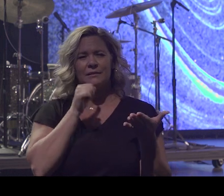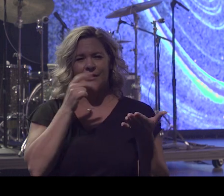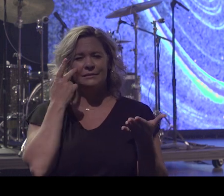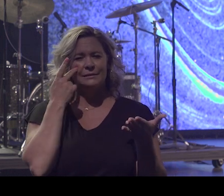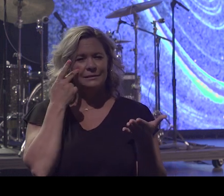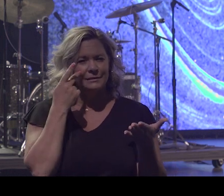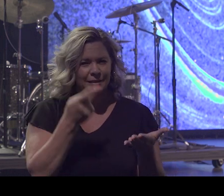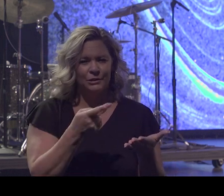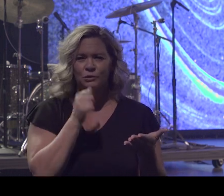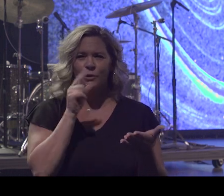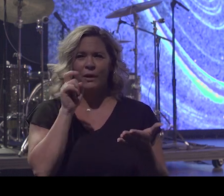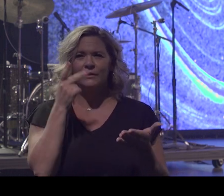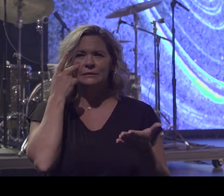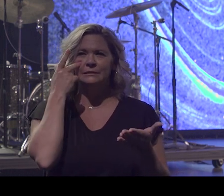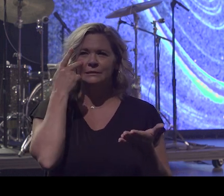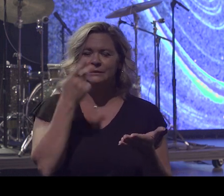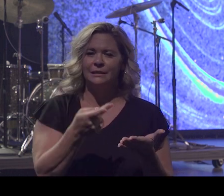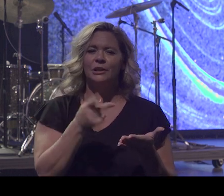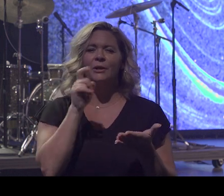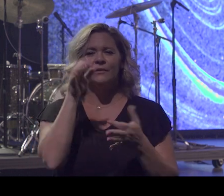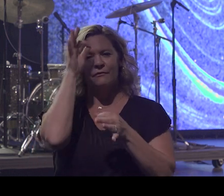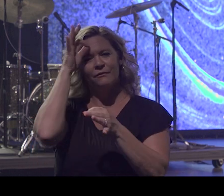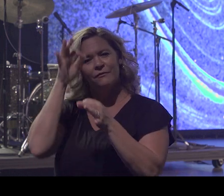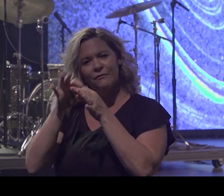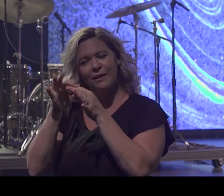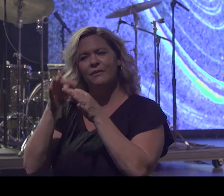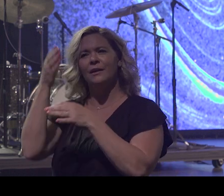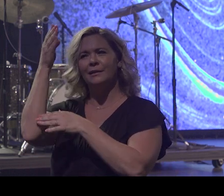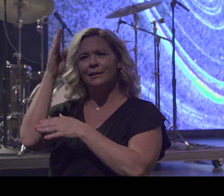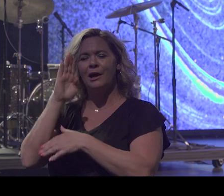have to see them. All you have to do is have faith. And God works it out.